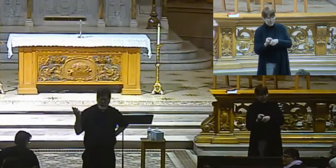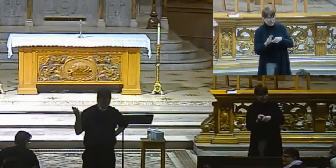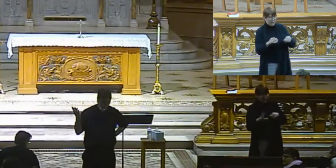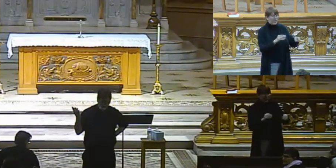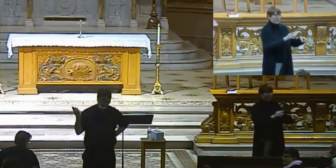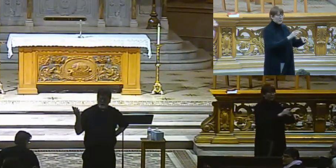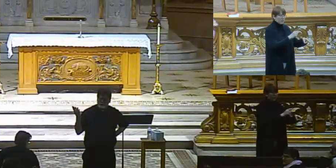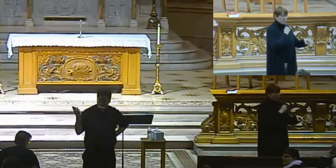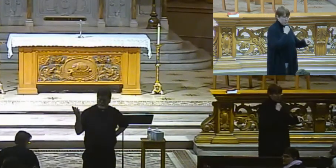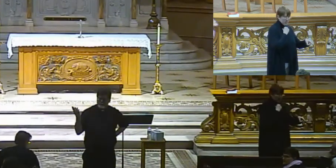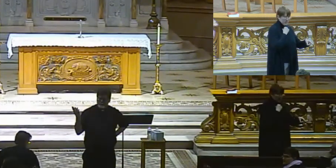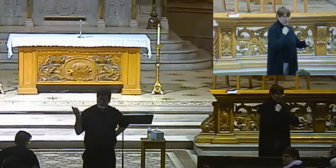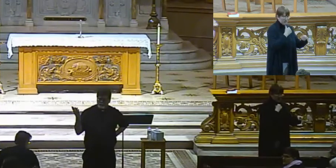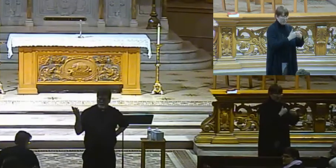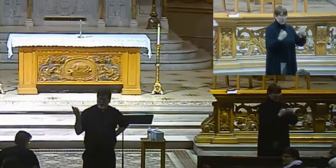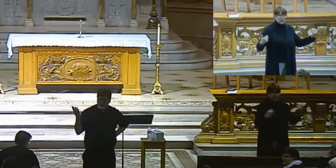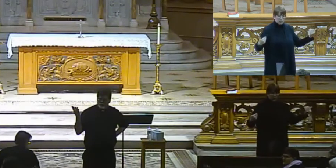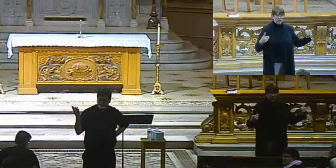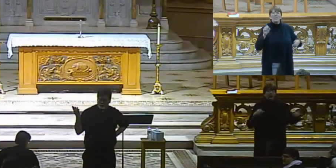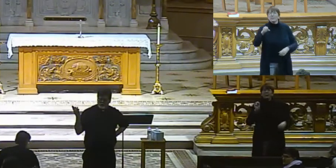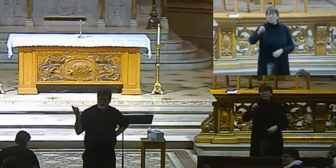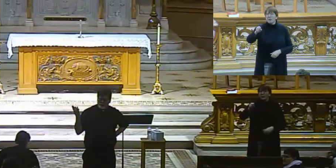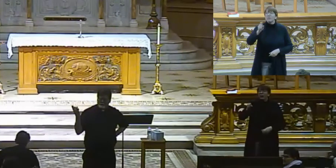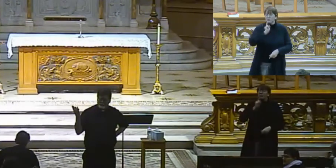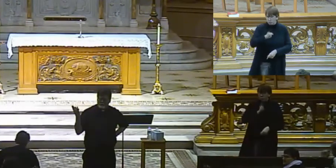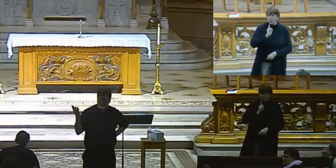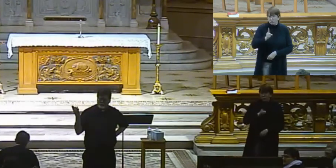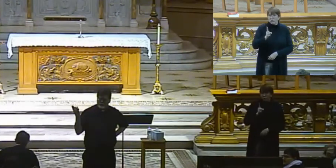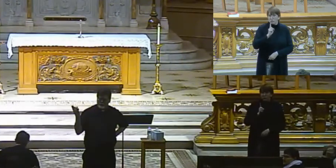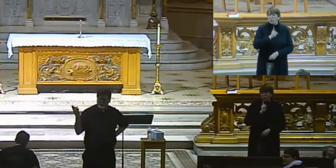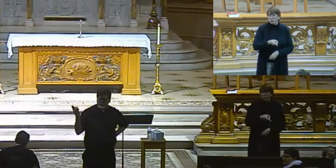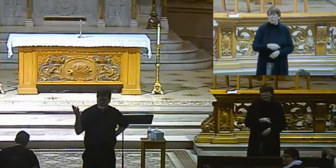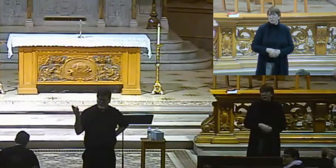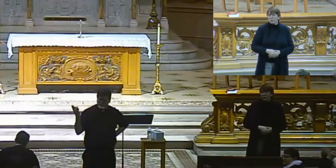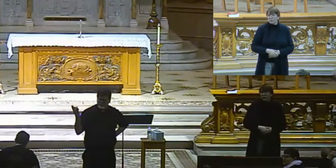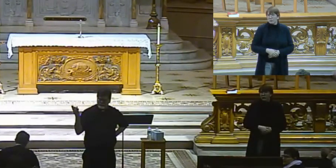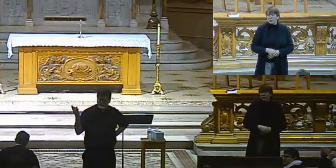Absolutely. Absolutely. Yeah. Yeah.